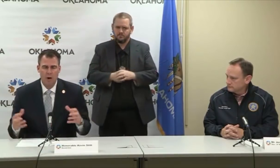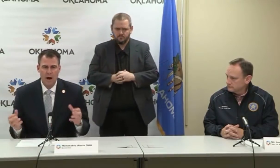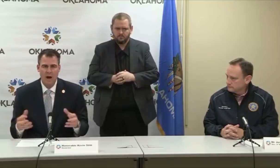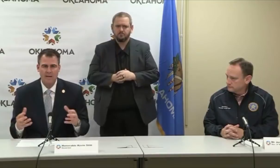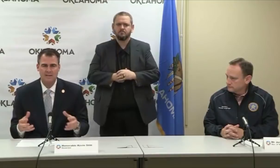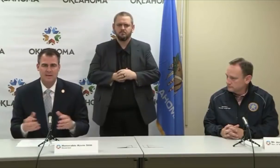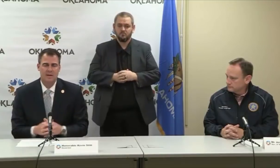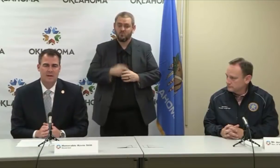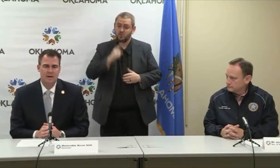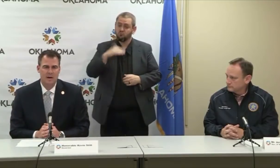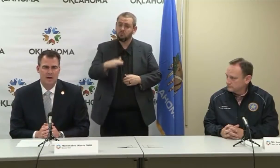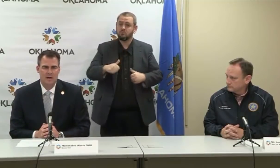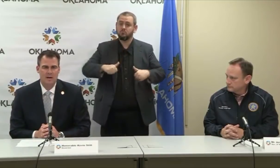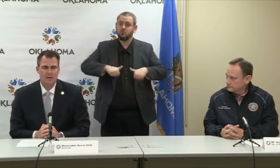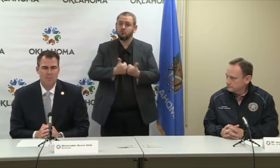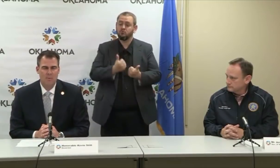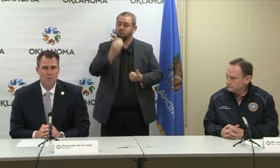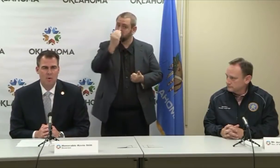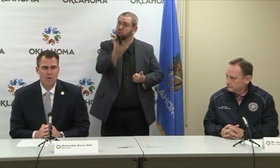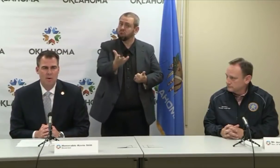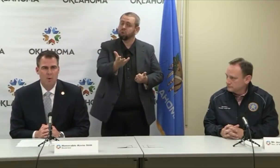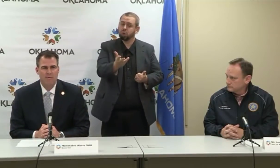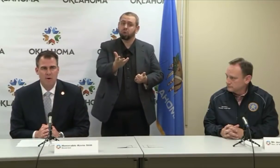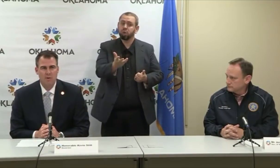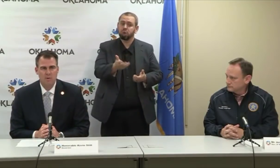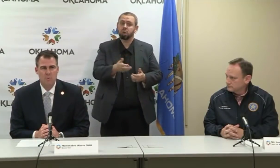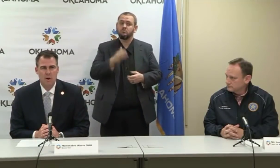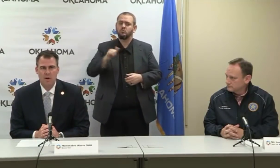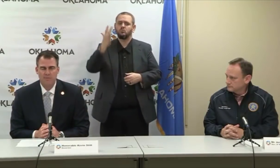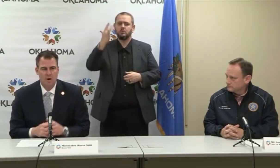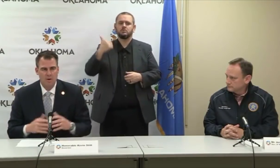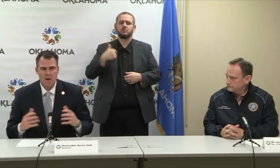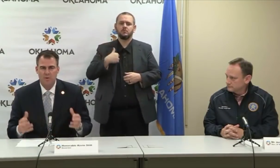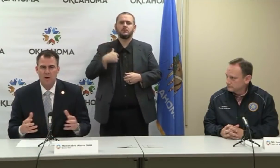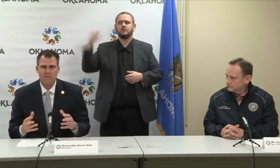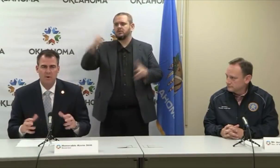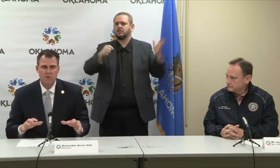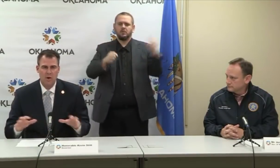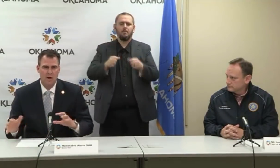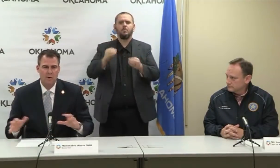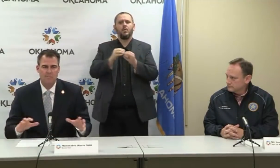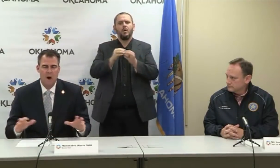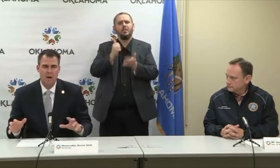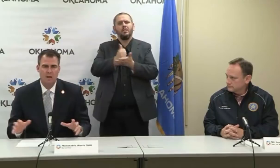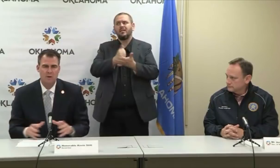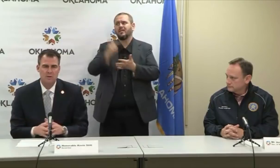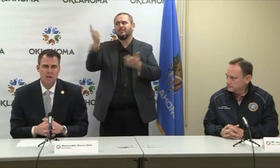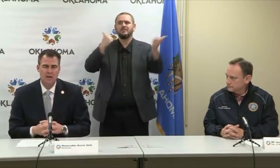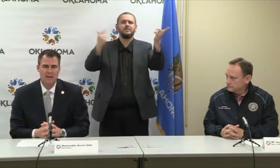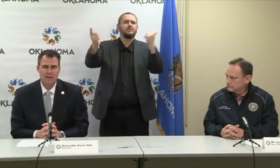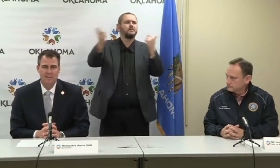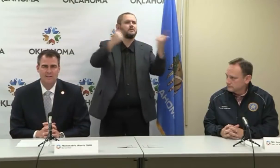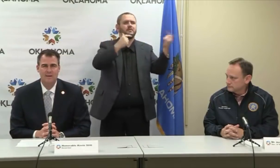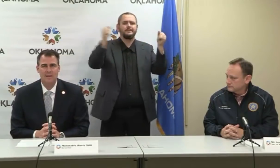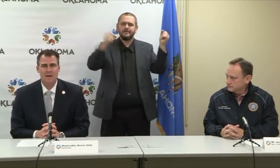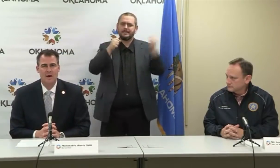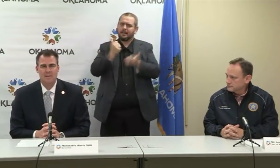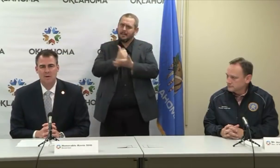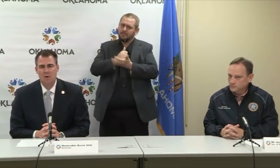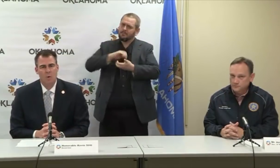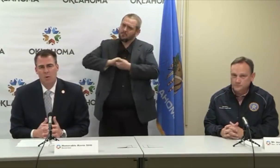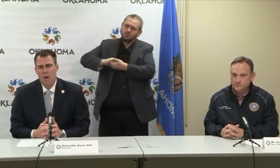wanted more eyes and more focus around it. I've talked to other governors on how they're modeling their state needs.